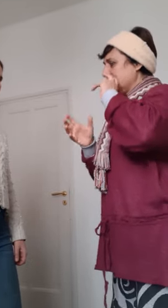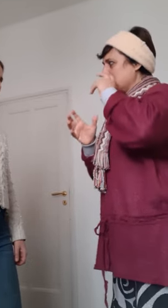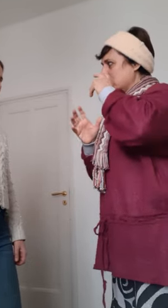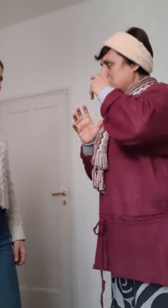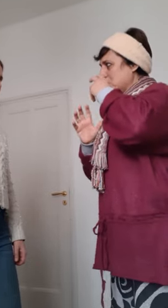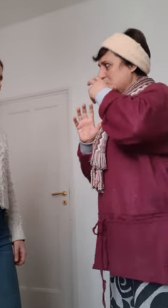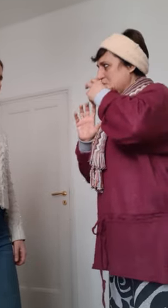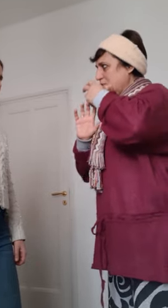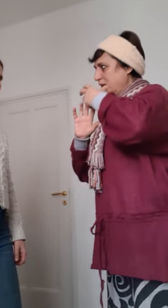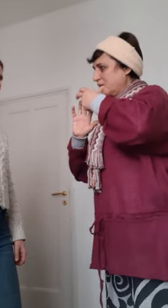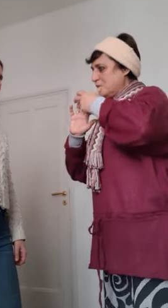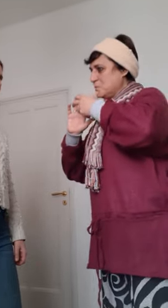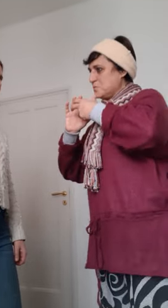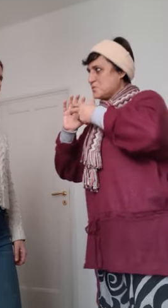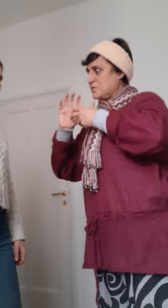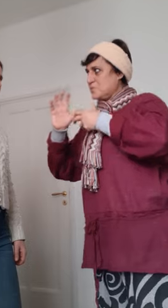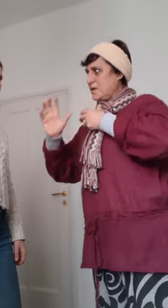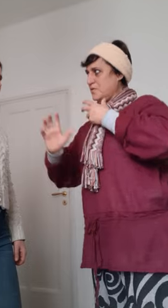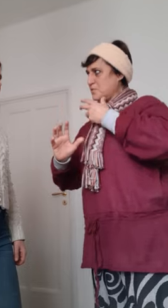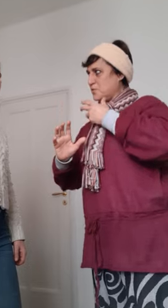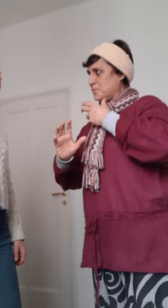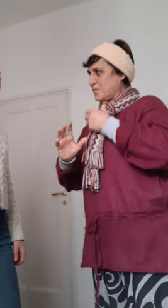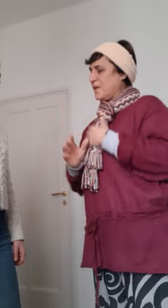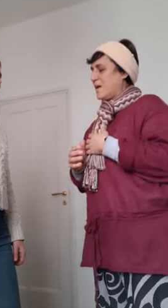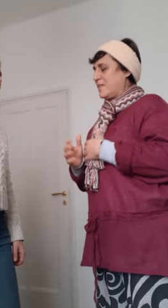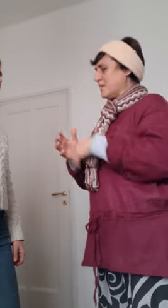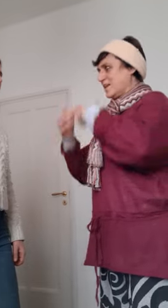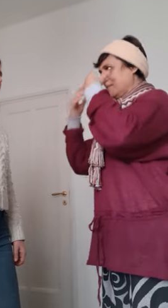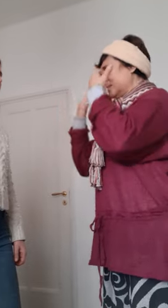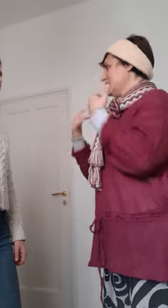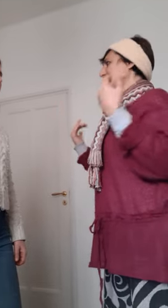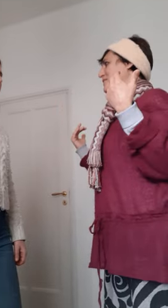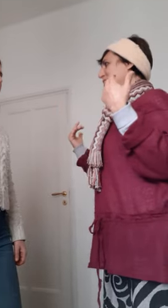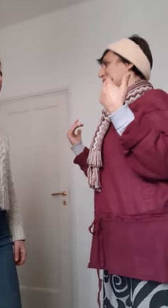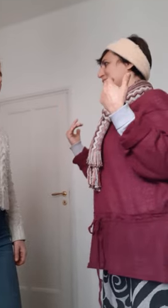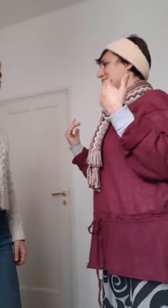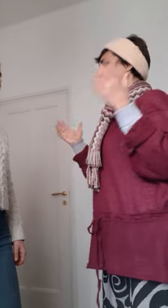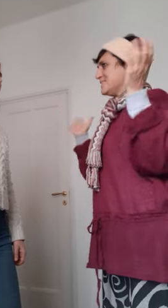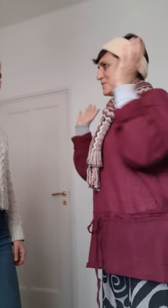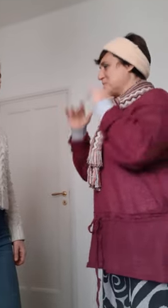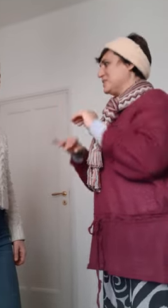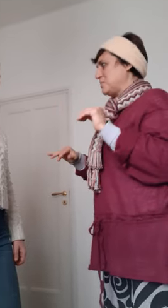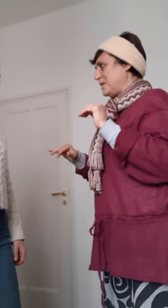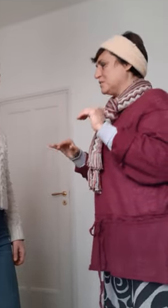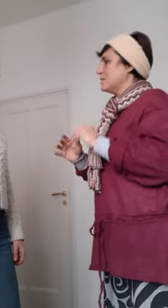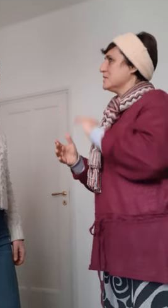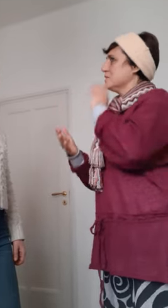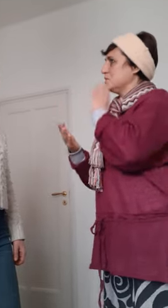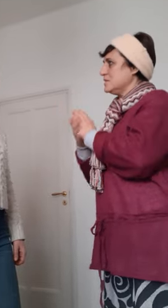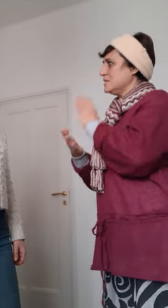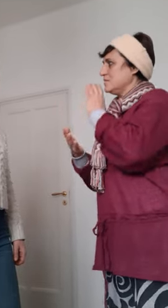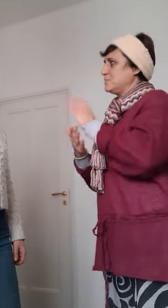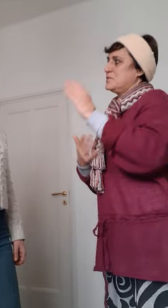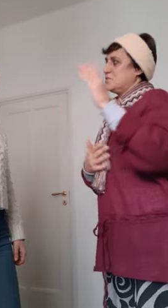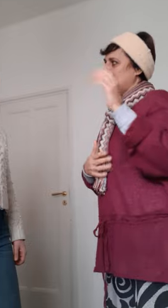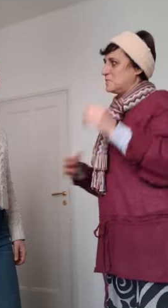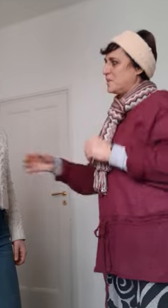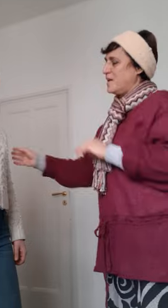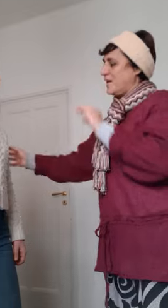you know you create a new muscular behavior and then it's there like it's automatic pilot but you need repetition yeah